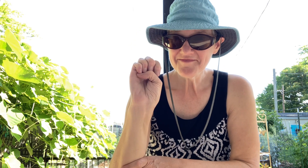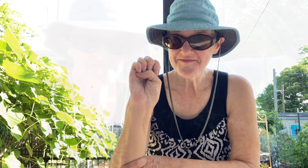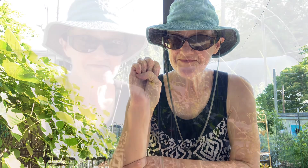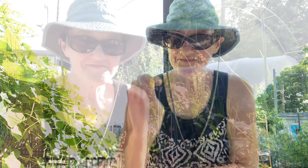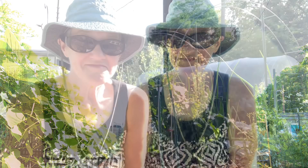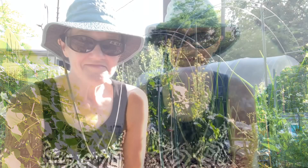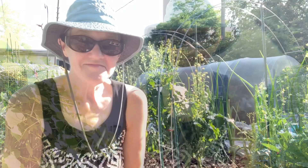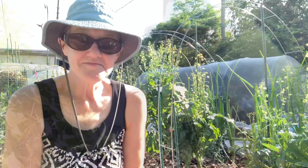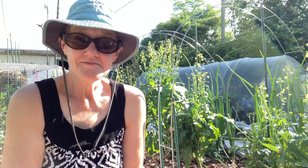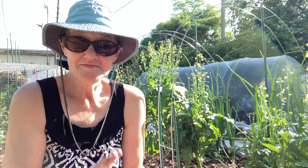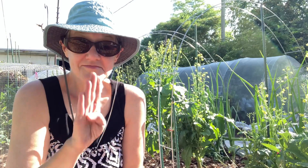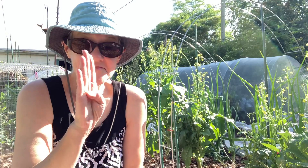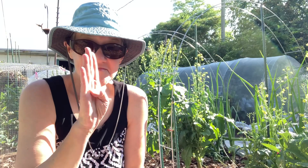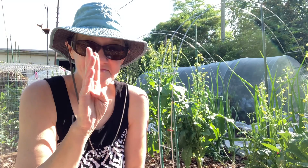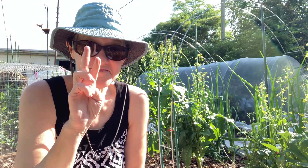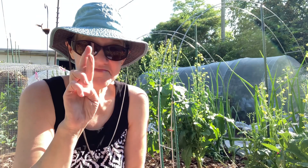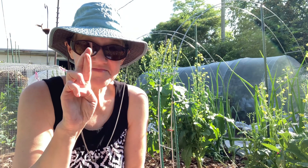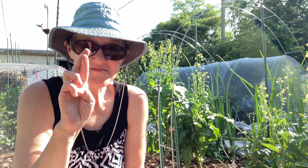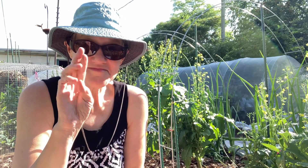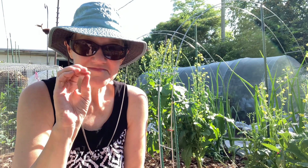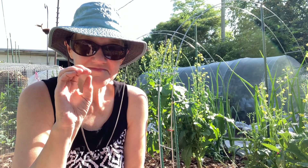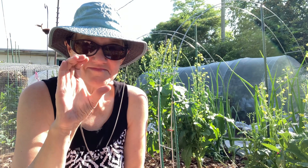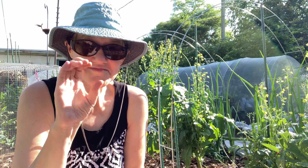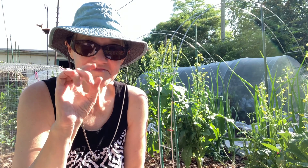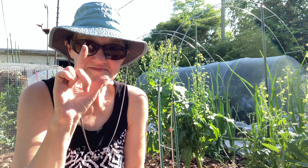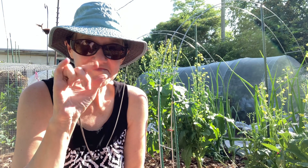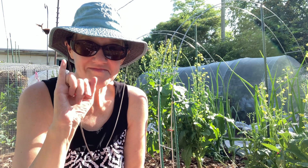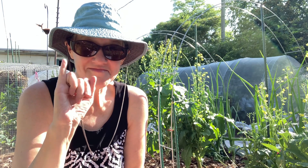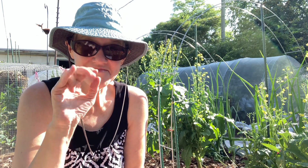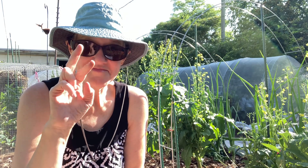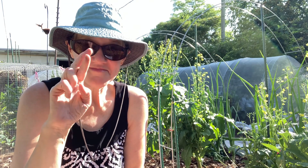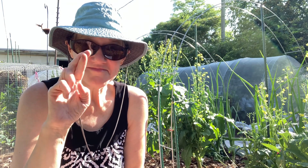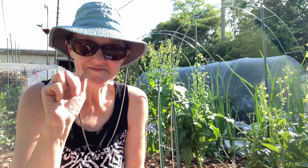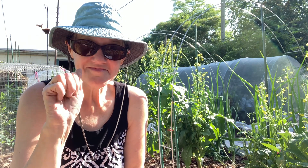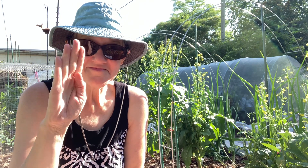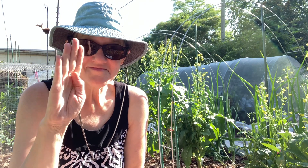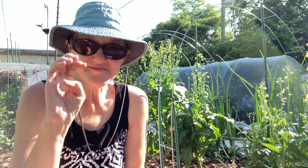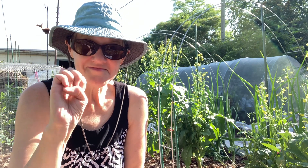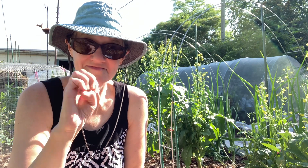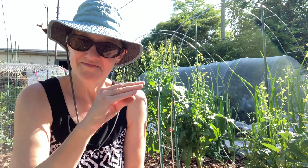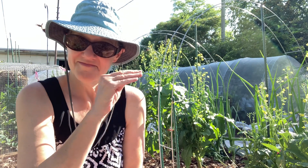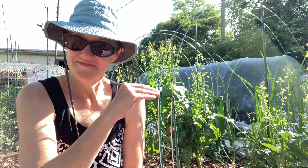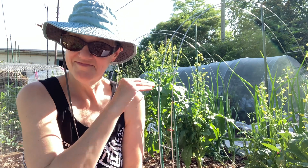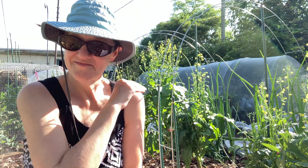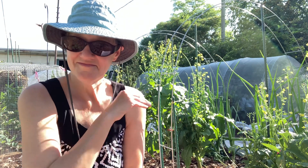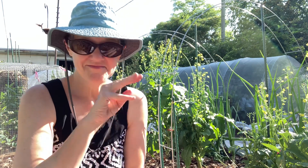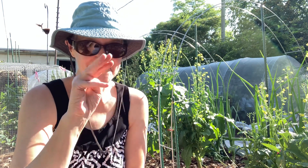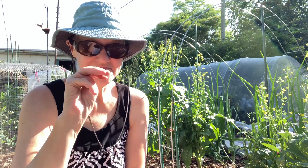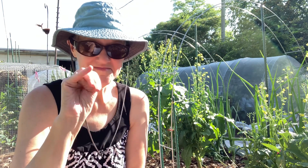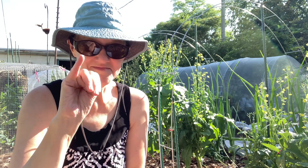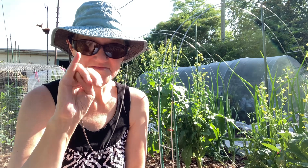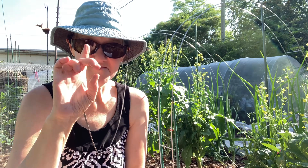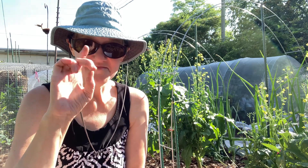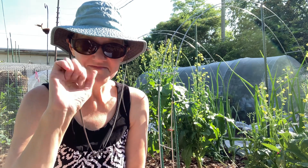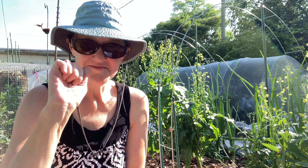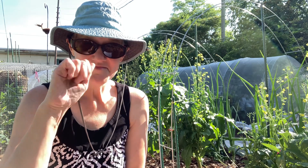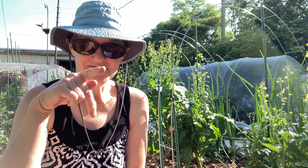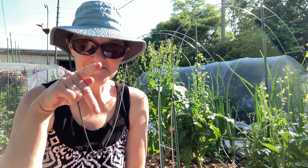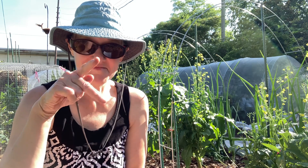this broccoli rob was